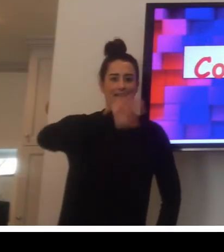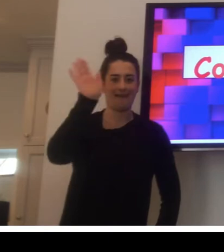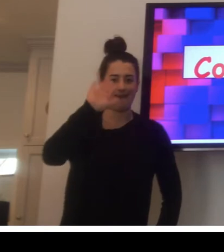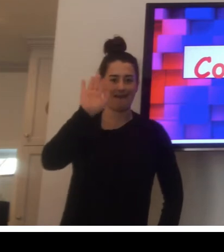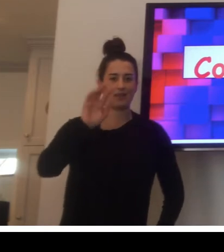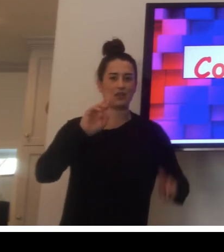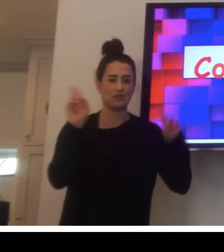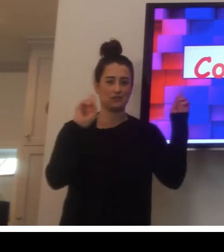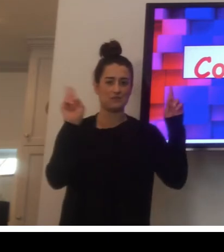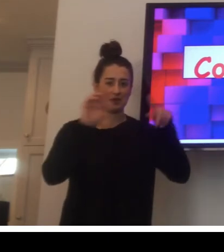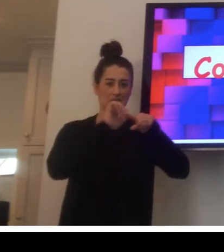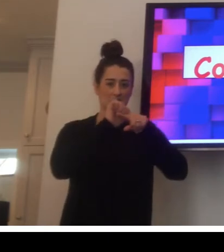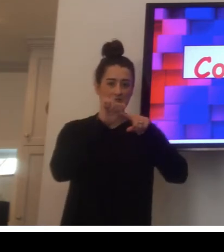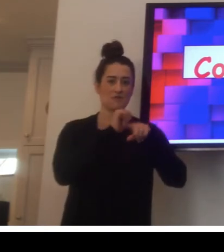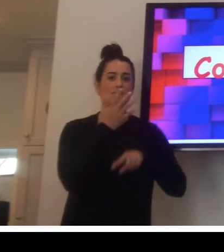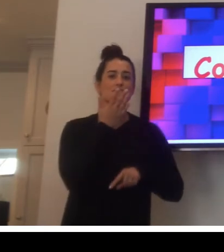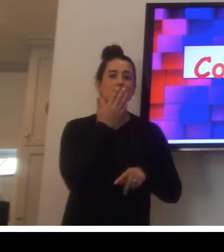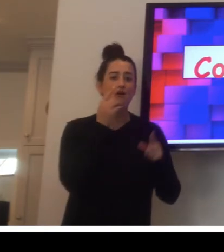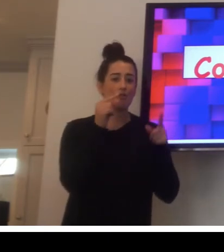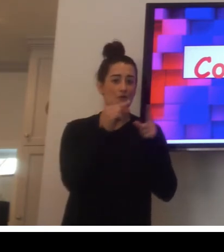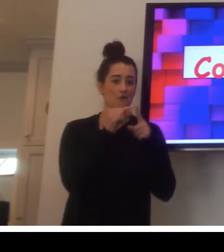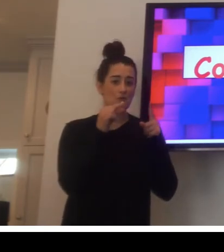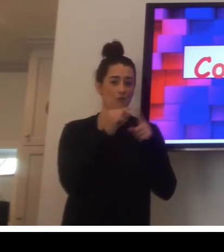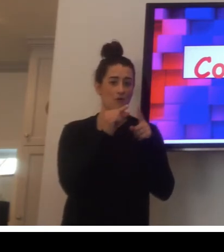Hi! Are you ready to practice your color words?